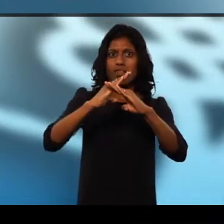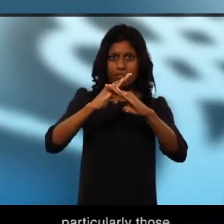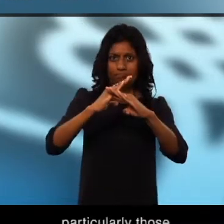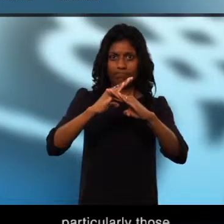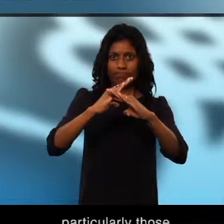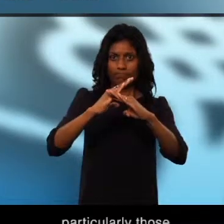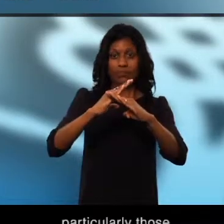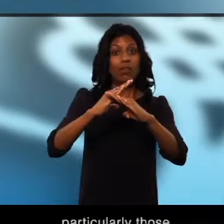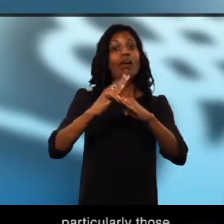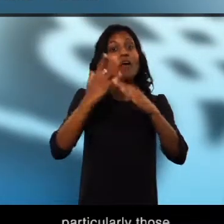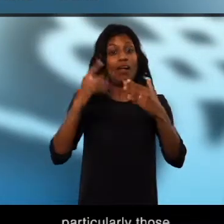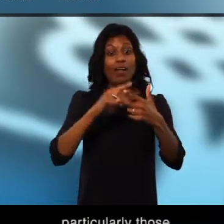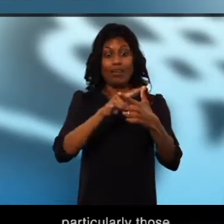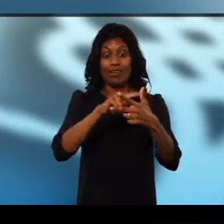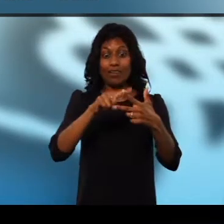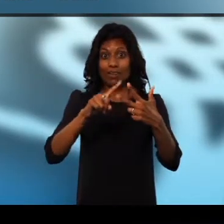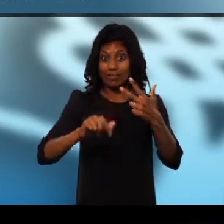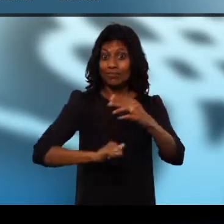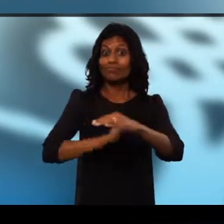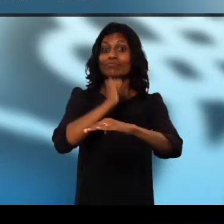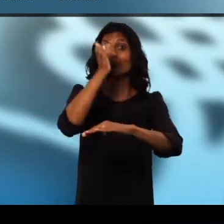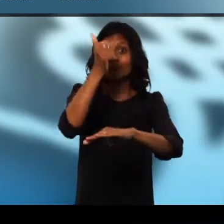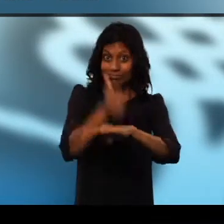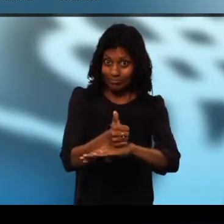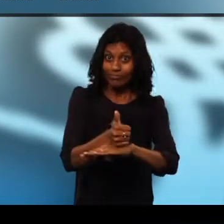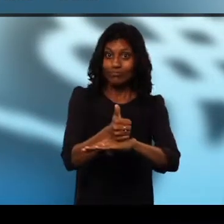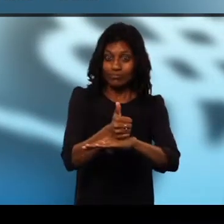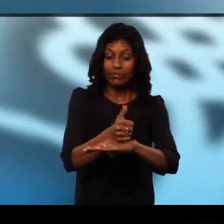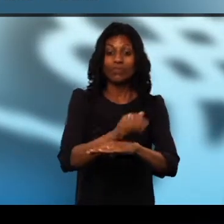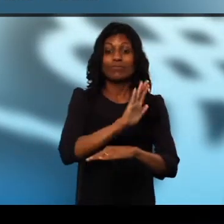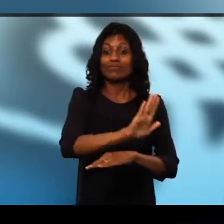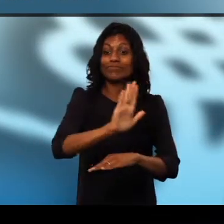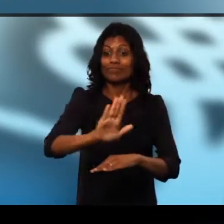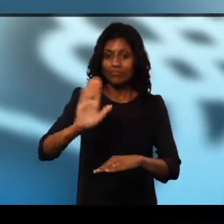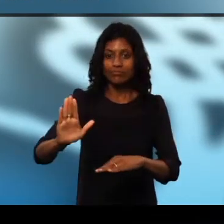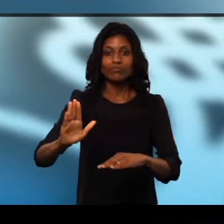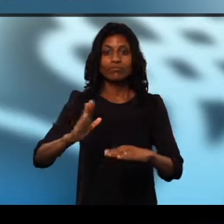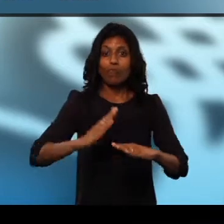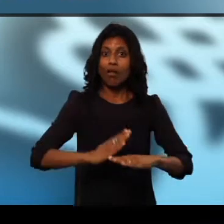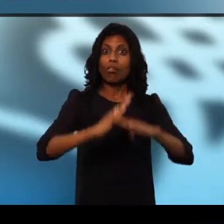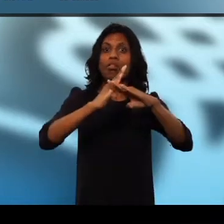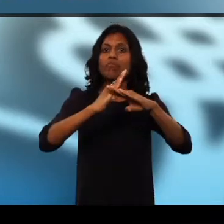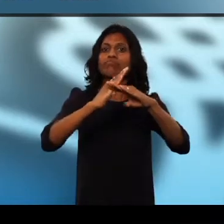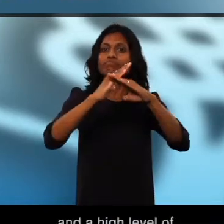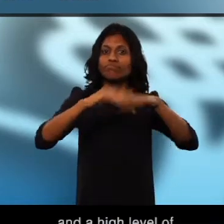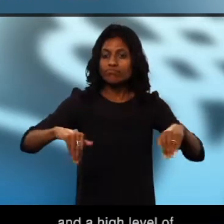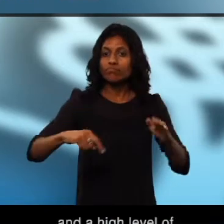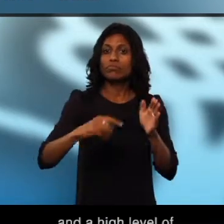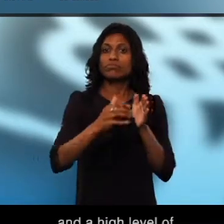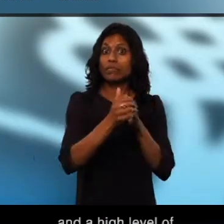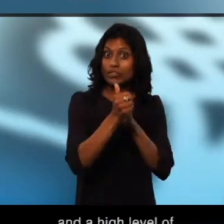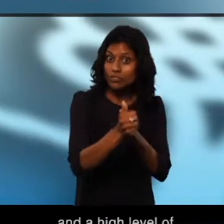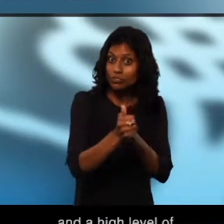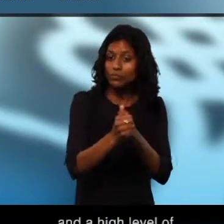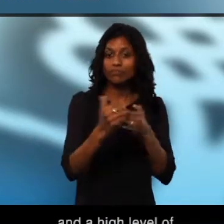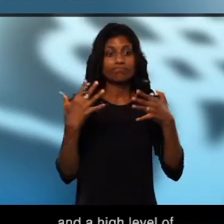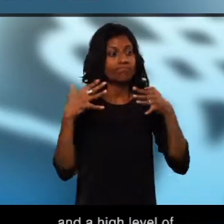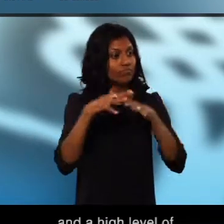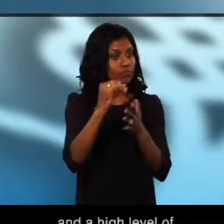Particularly those that demonstrate artistic merit, leadership, and a high level of community engagement.